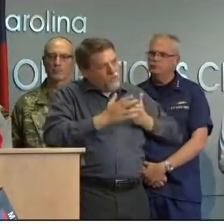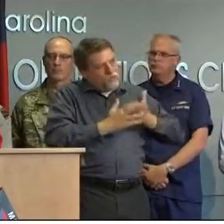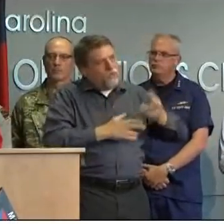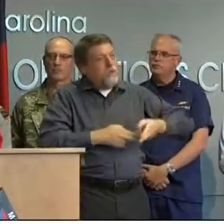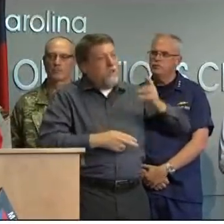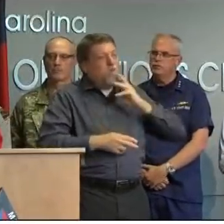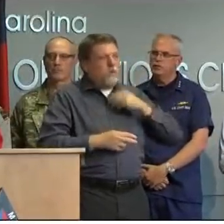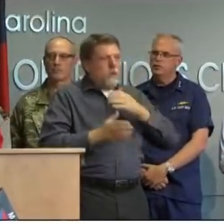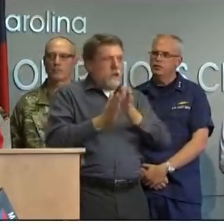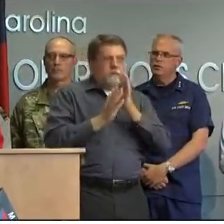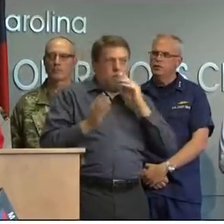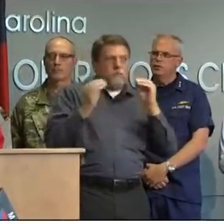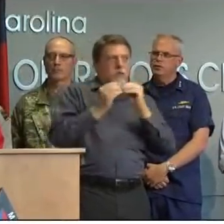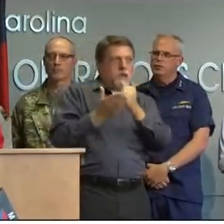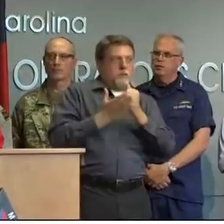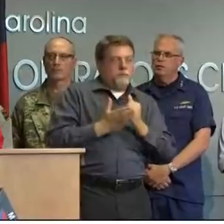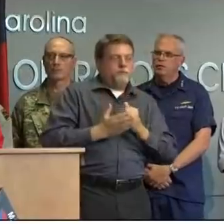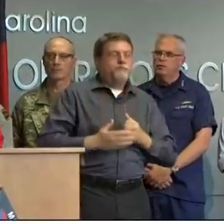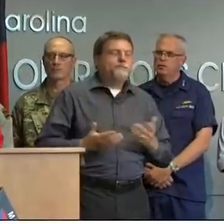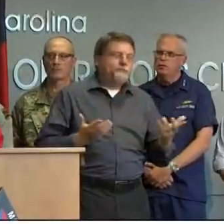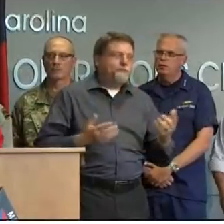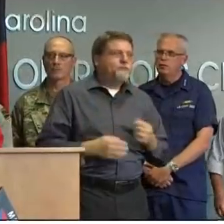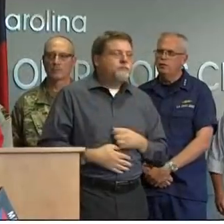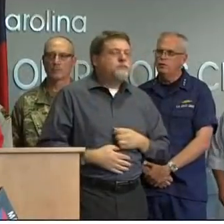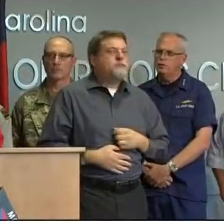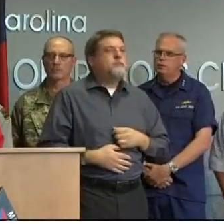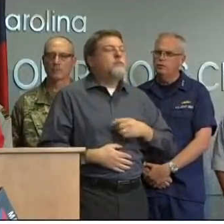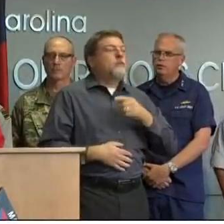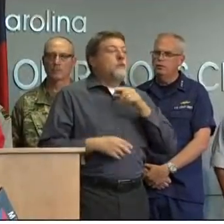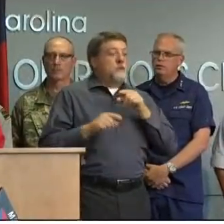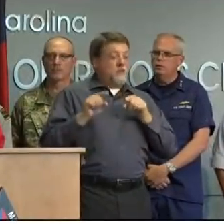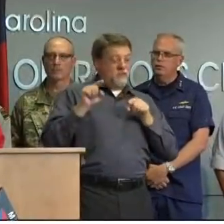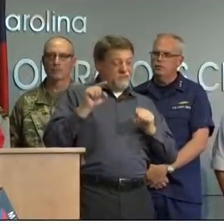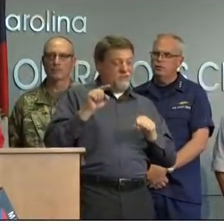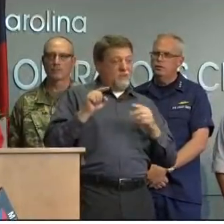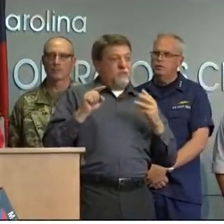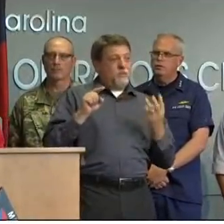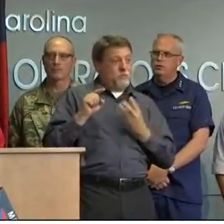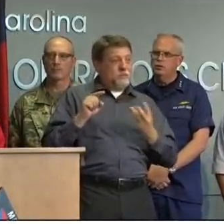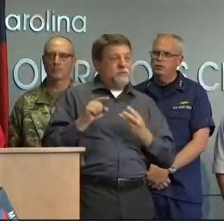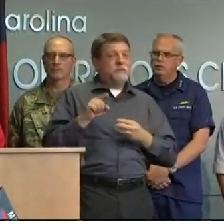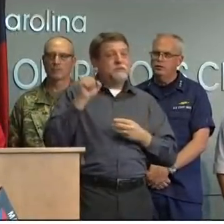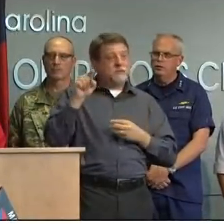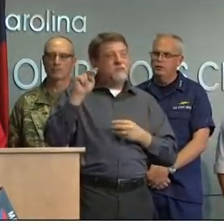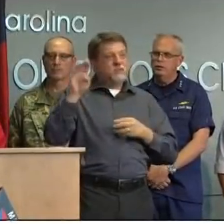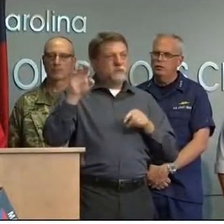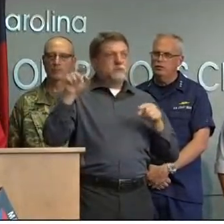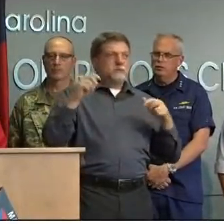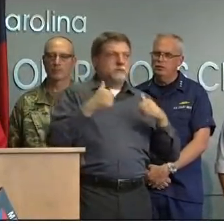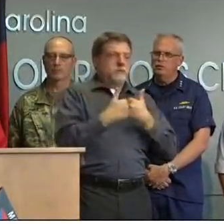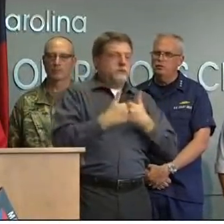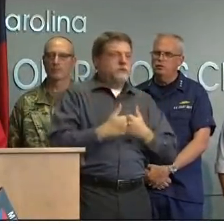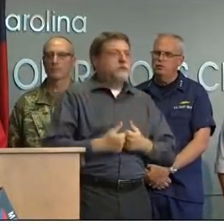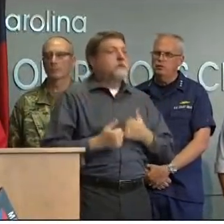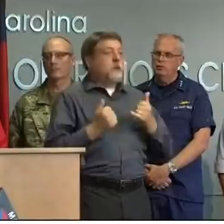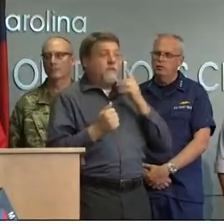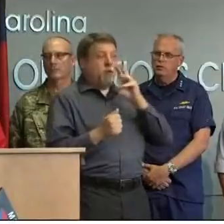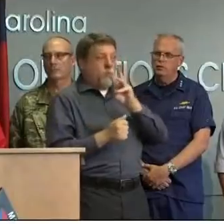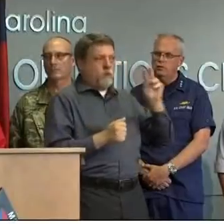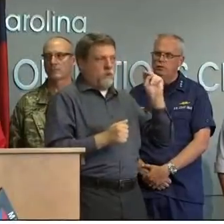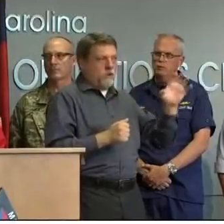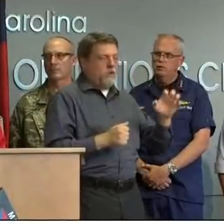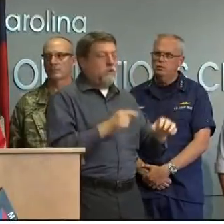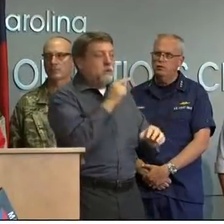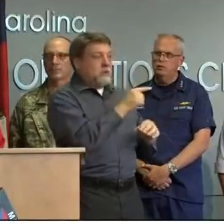i would i will tell you that our assessment is that we'll continue to see flash flooding moving west toward charlotte we're already